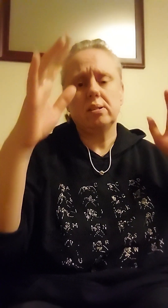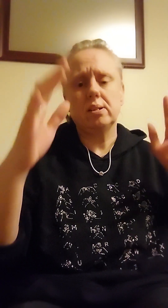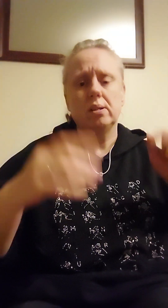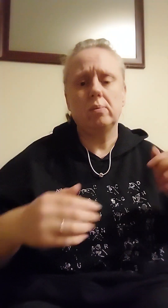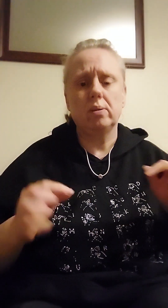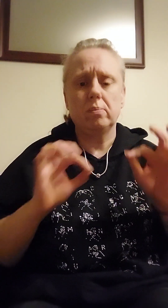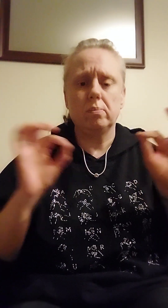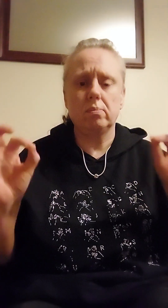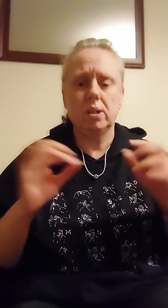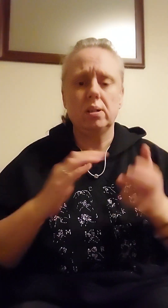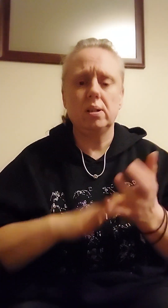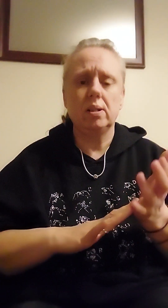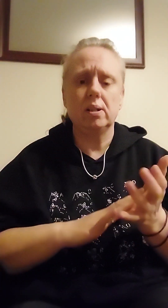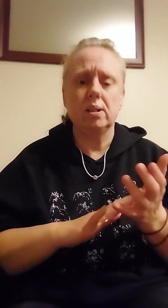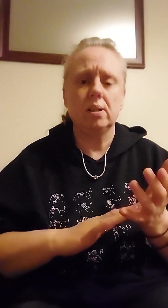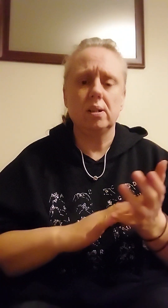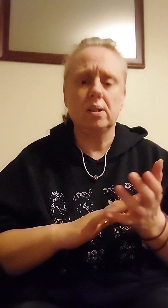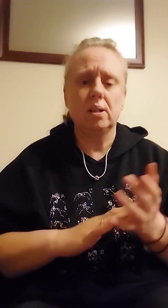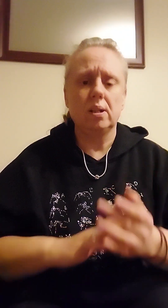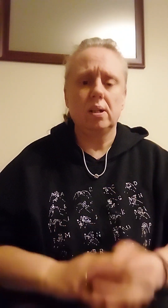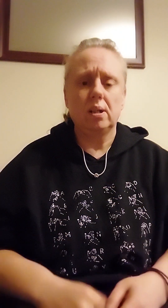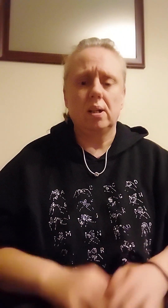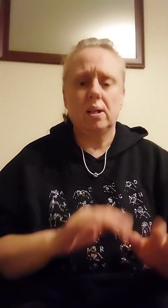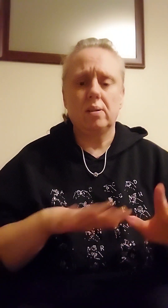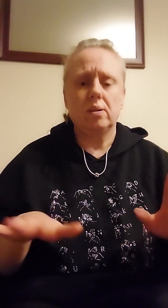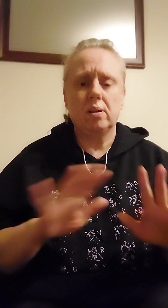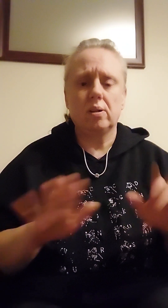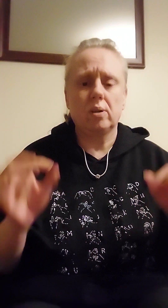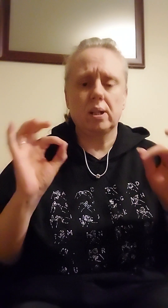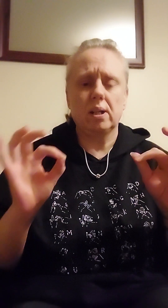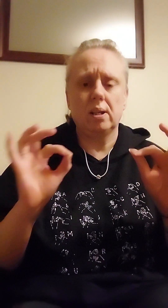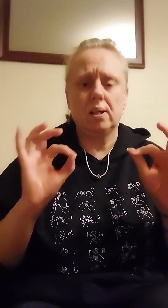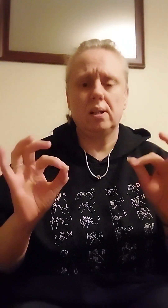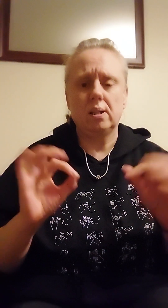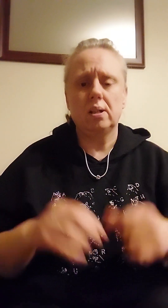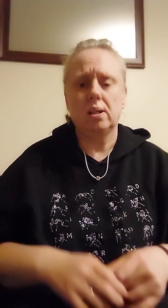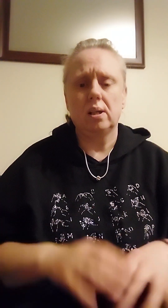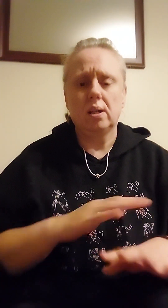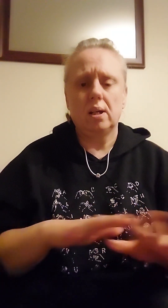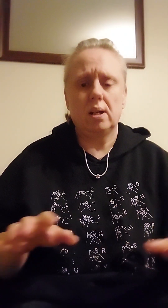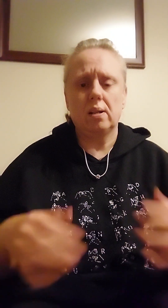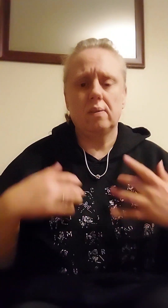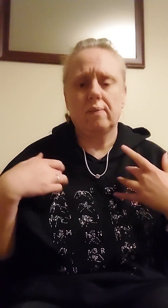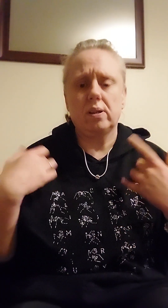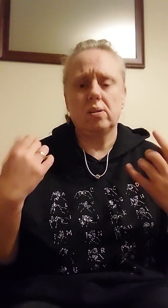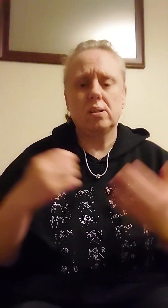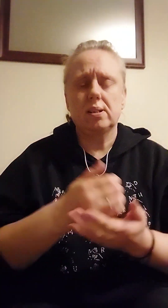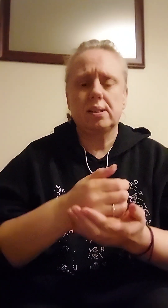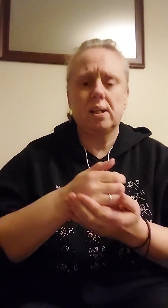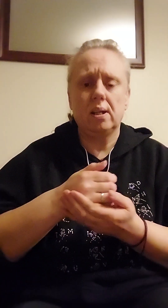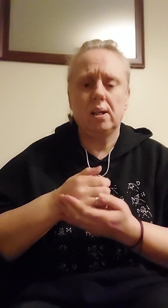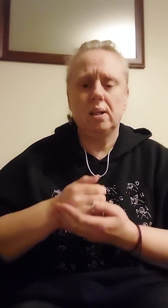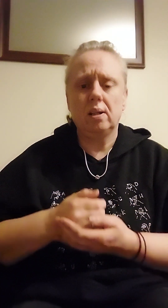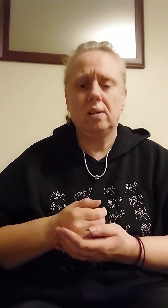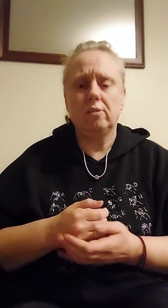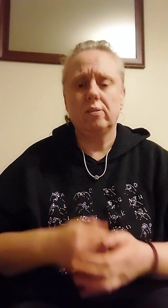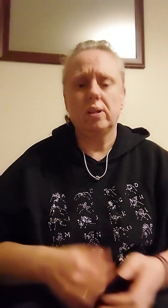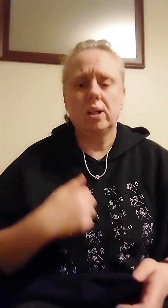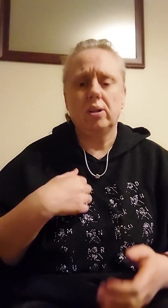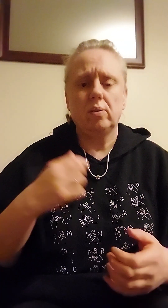without me It's not okay Have you gone I need